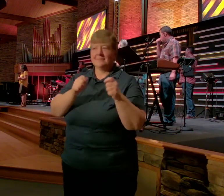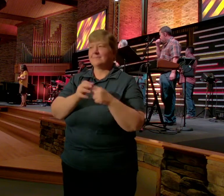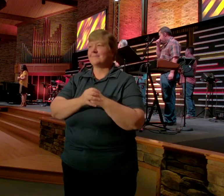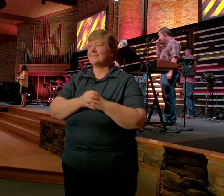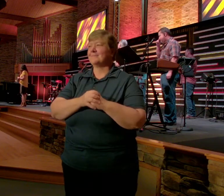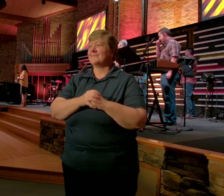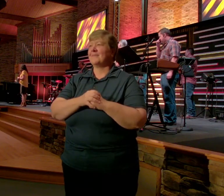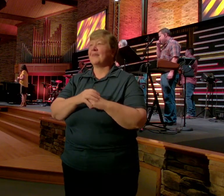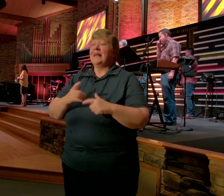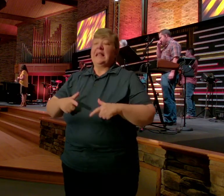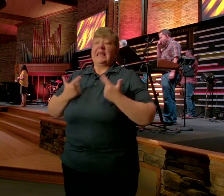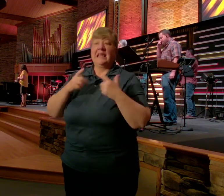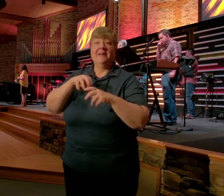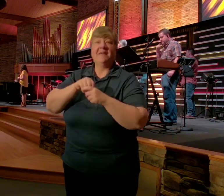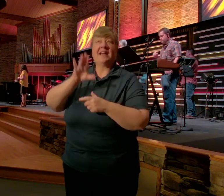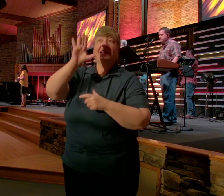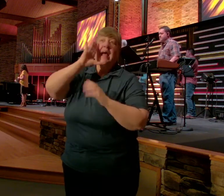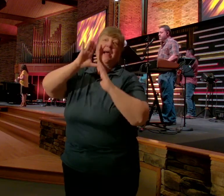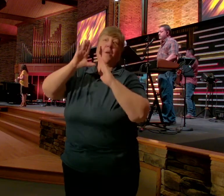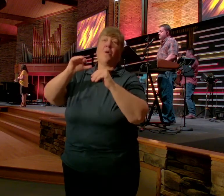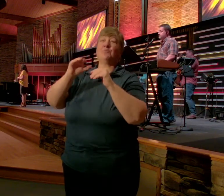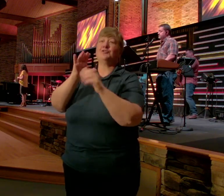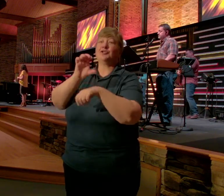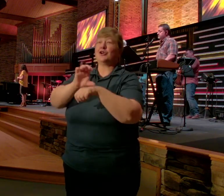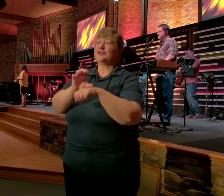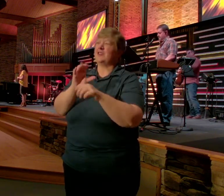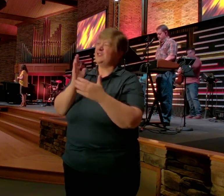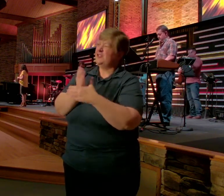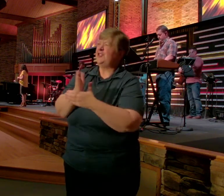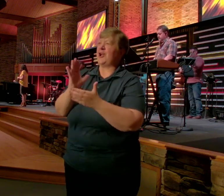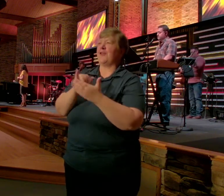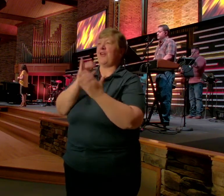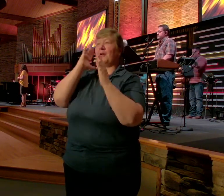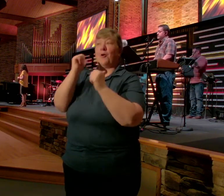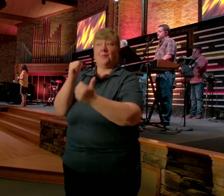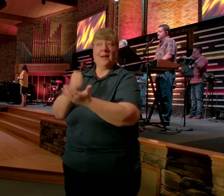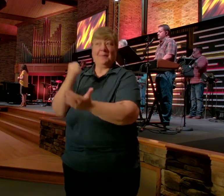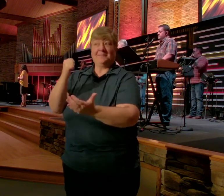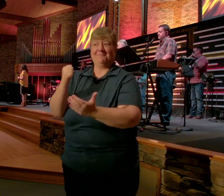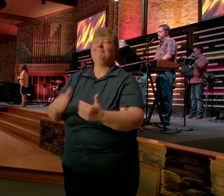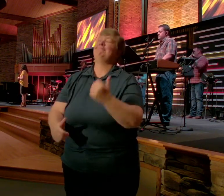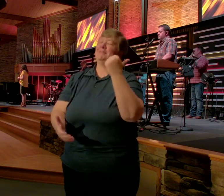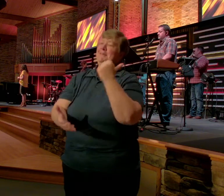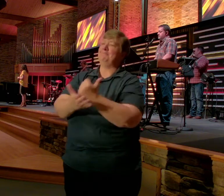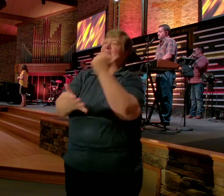Live in that hope, church. Share that hope. Amen? Amen.